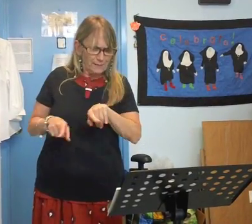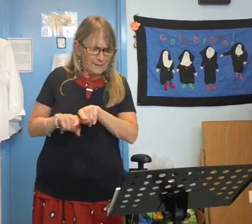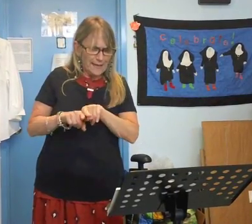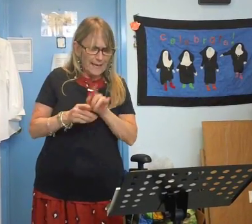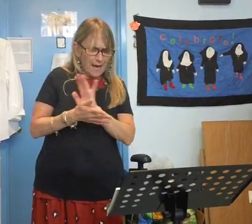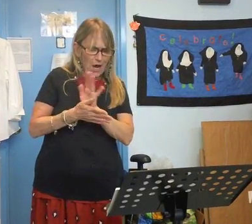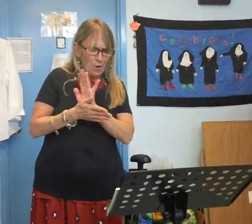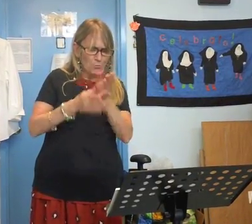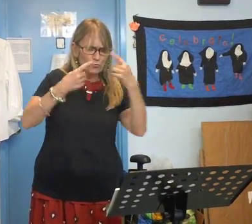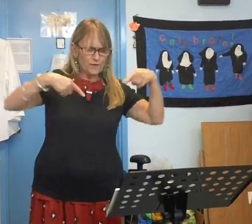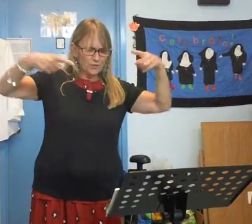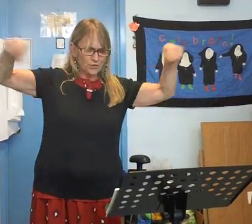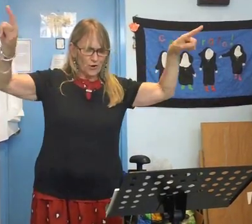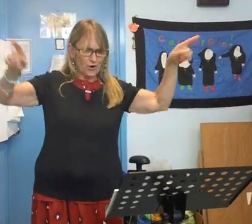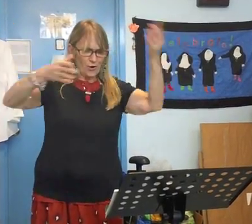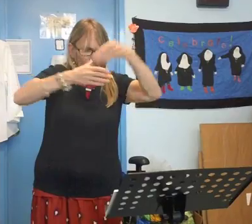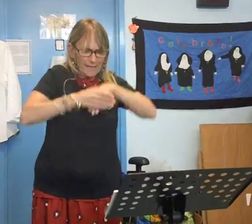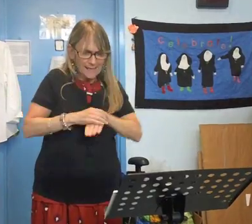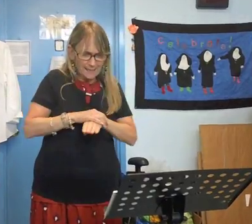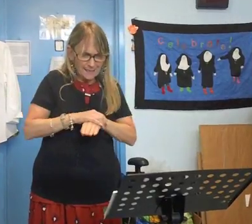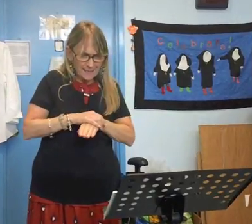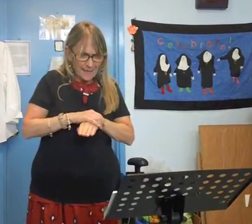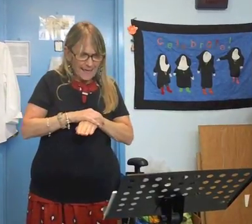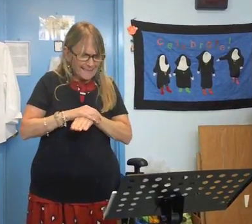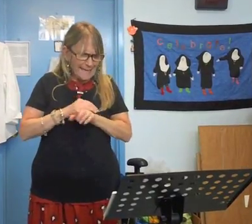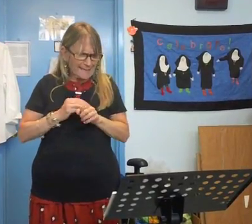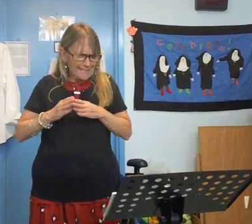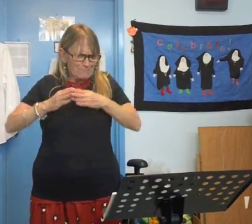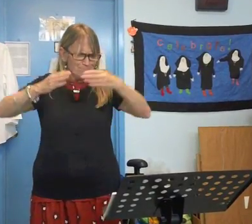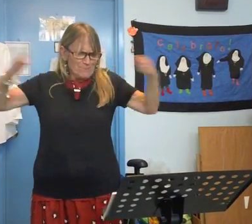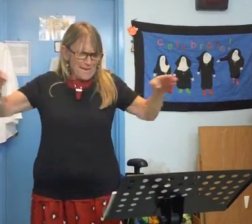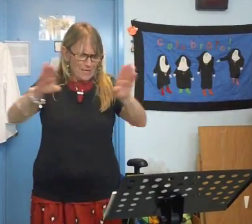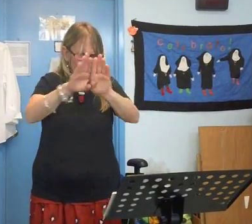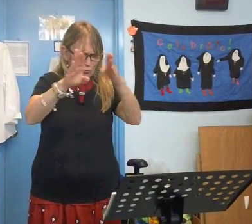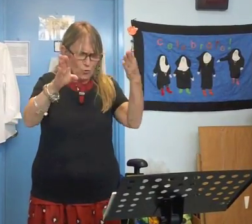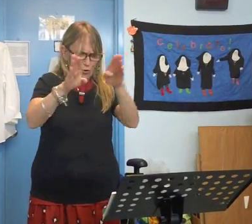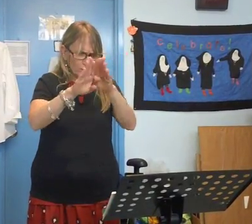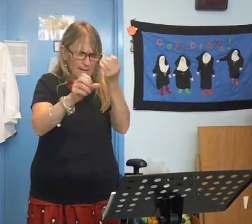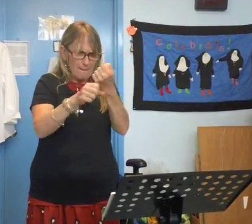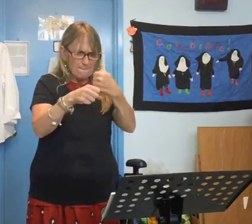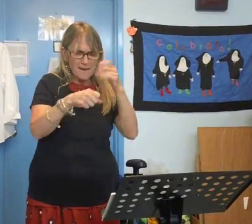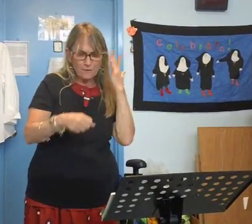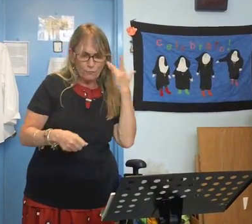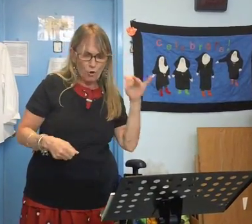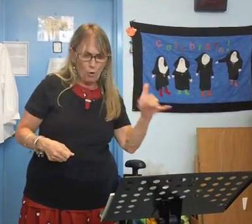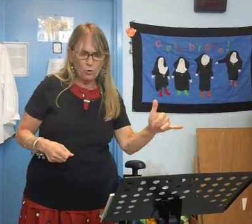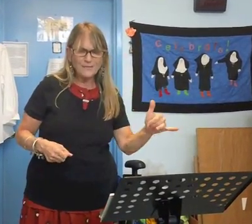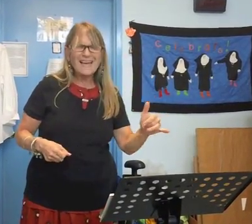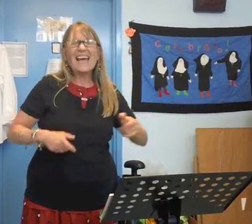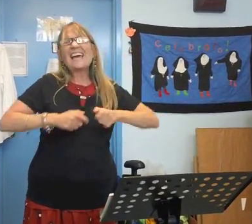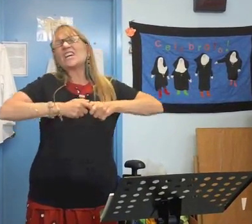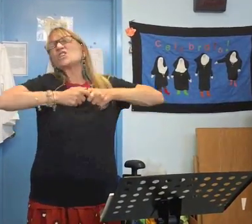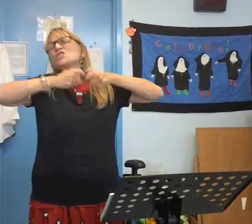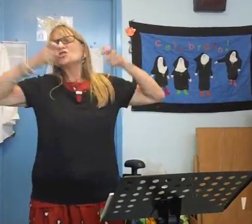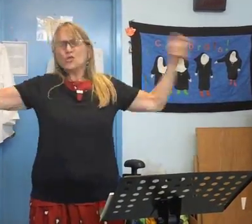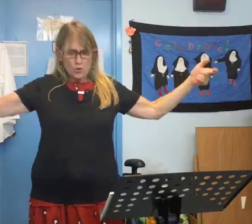like a movie star going in it's got these big doors made of gold and a huge